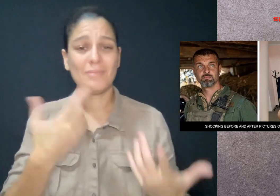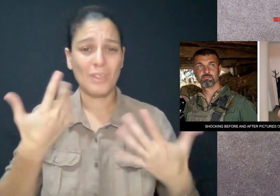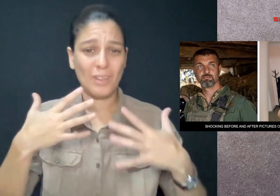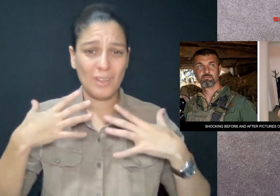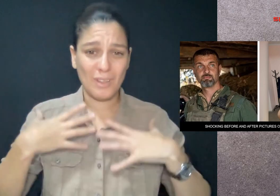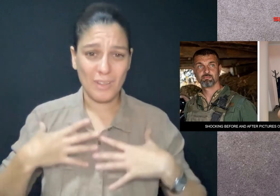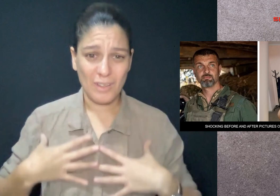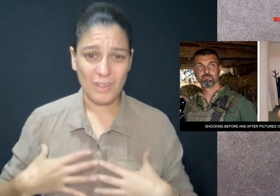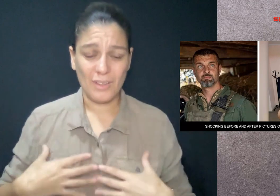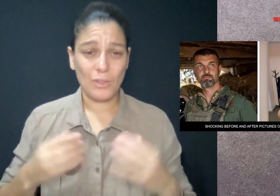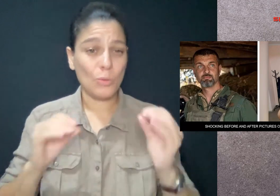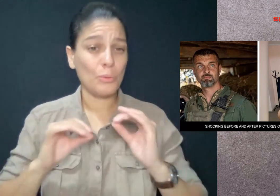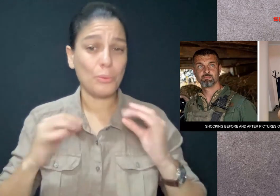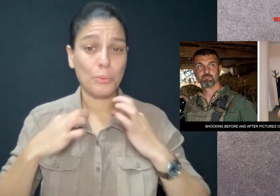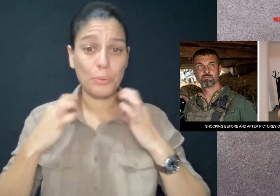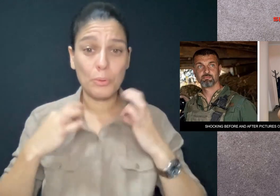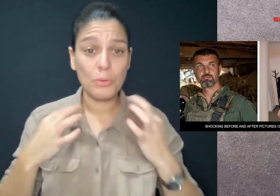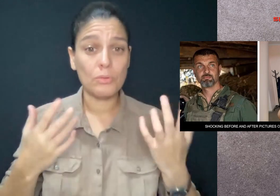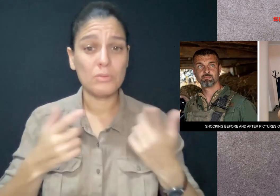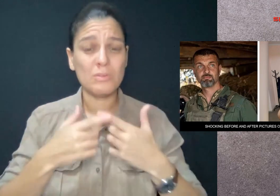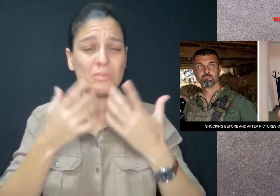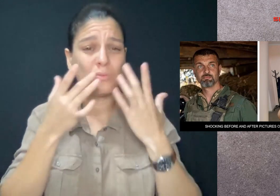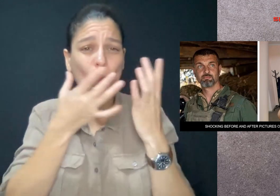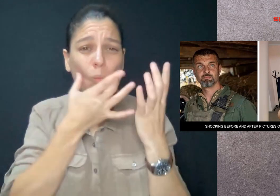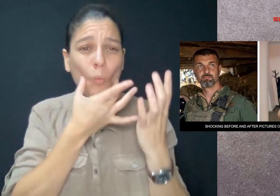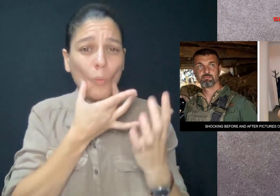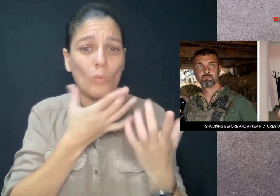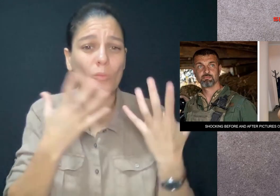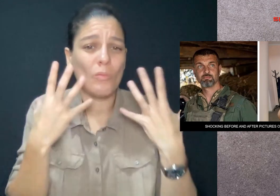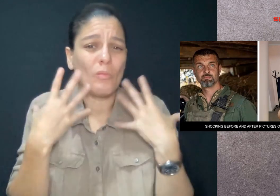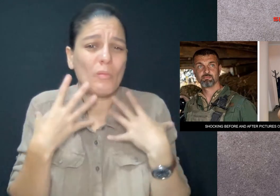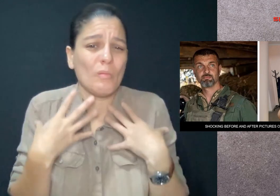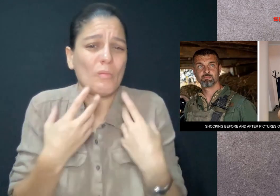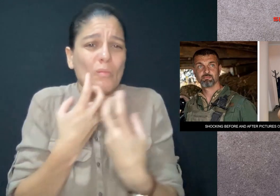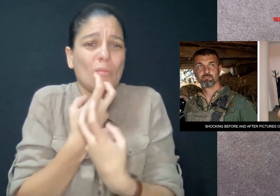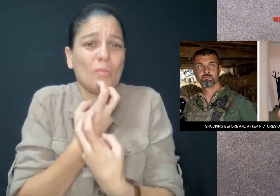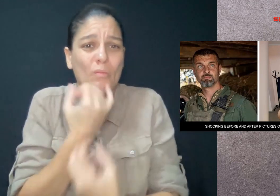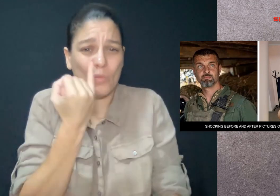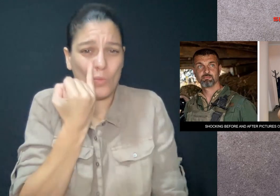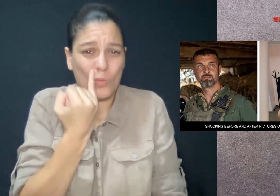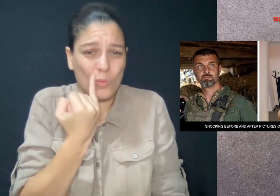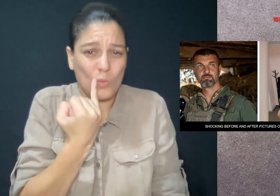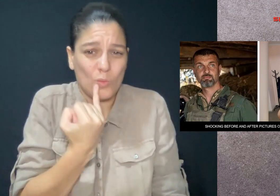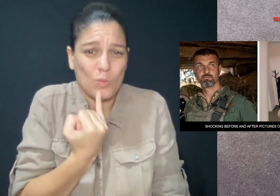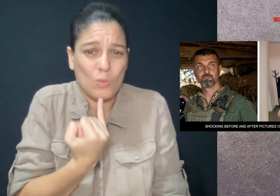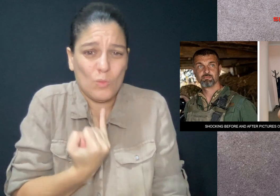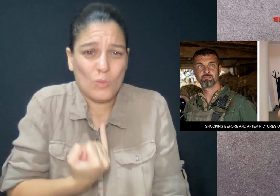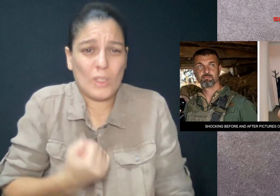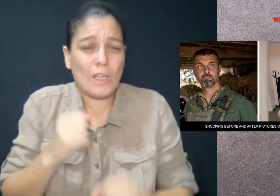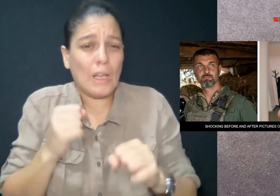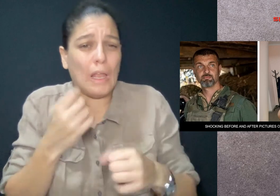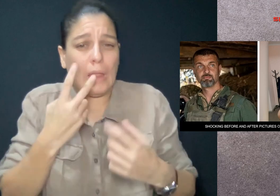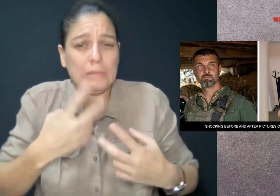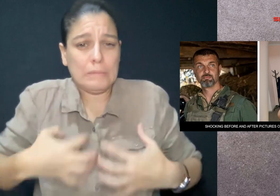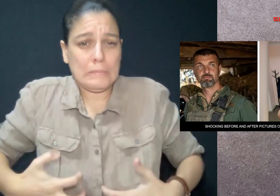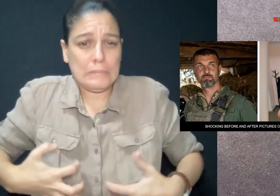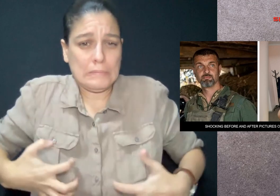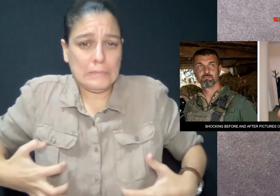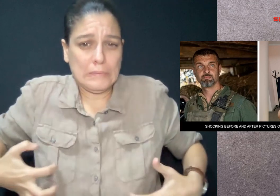Dyanov is seen without a shirt. His skin is pale and he's lost so much weight his